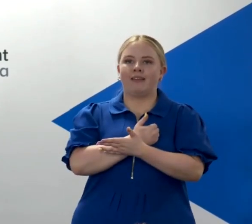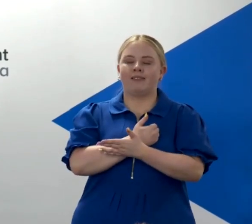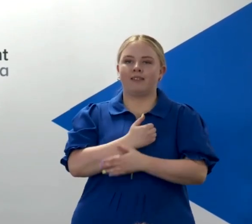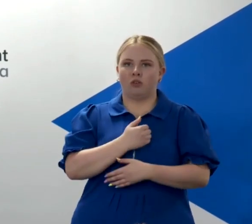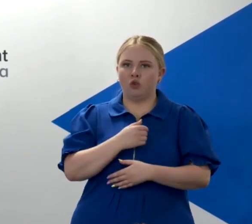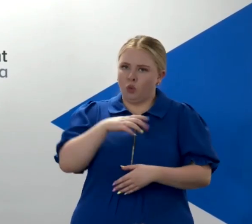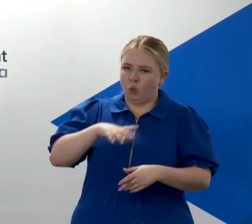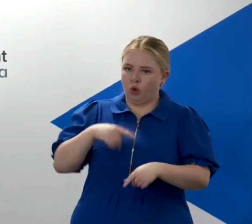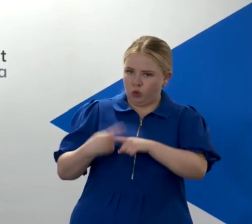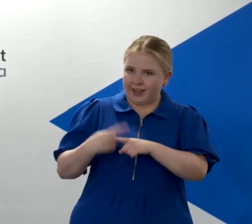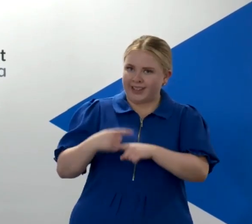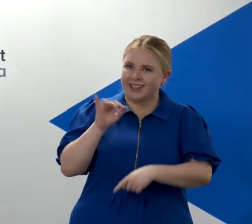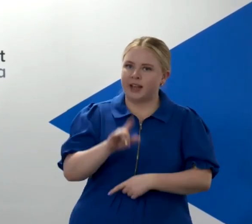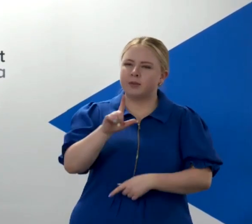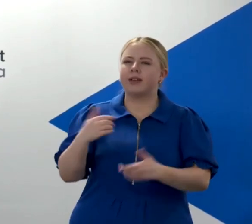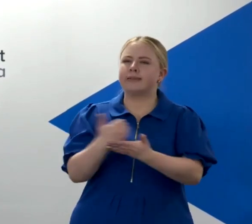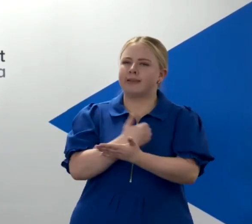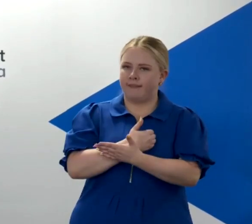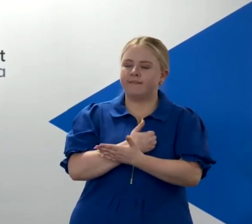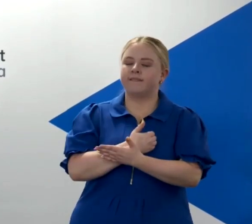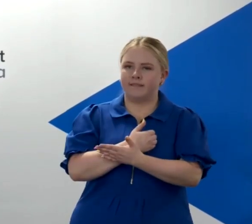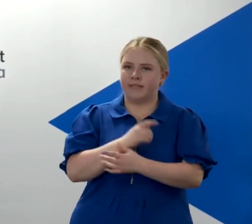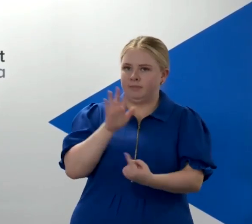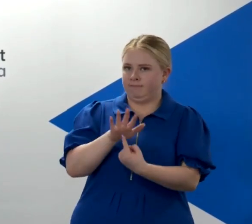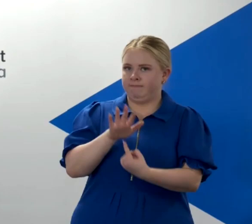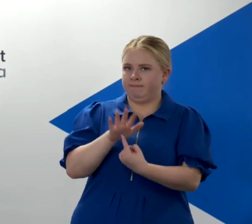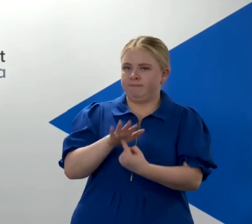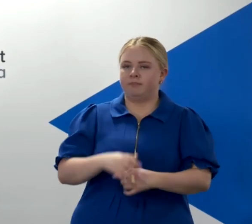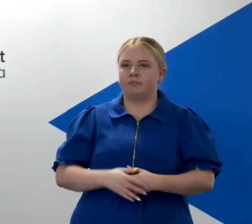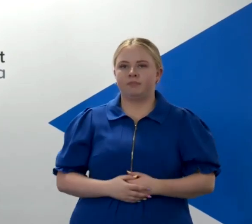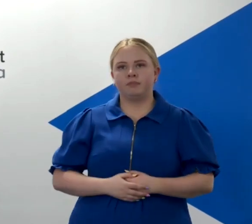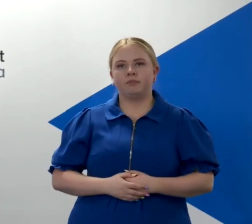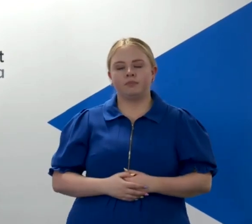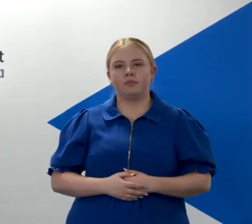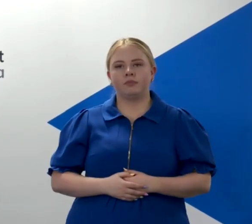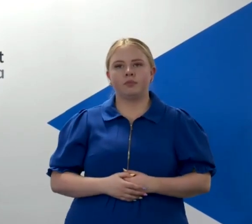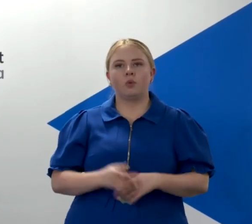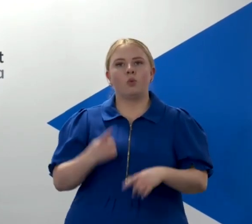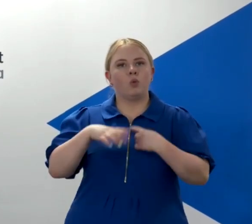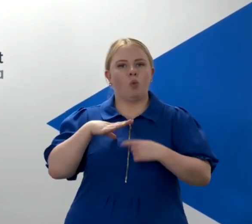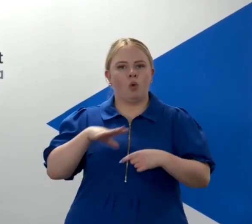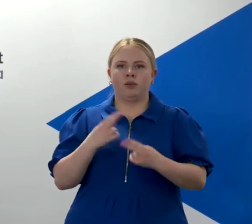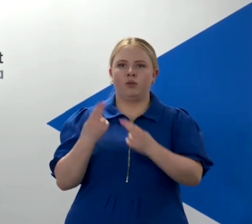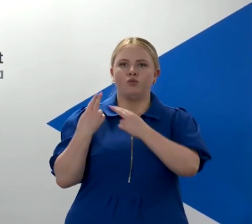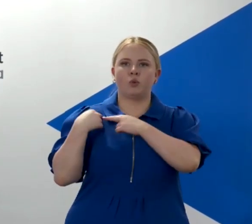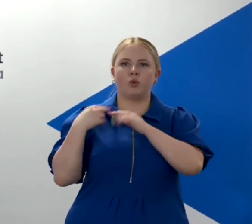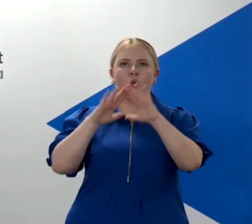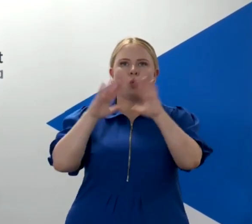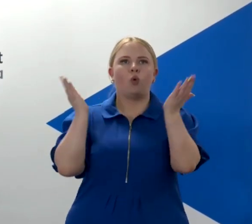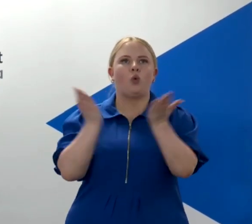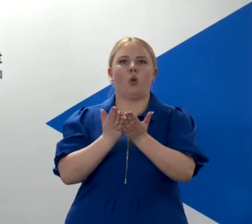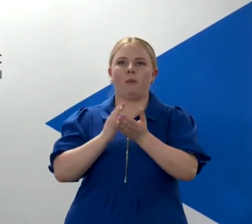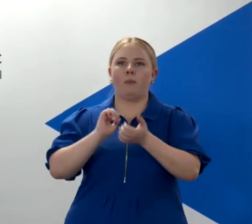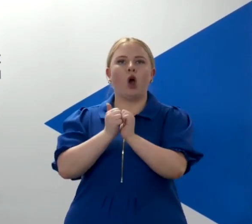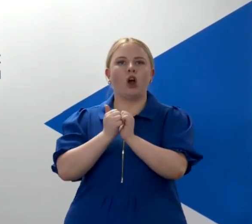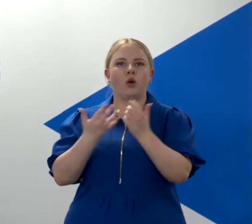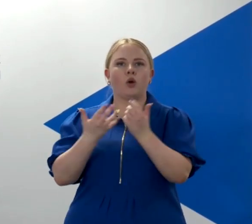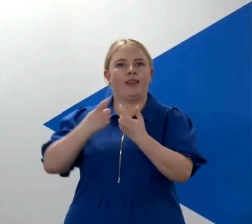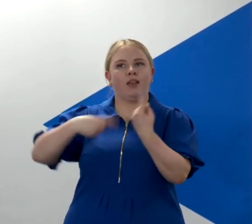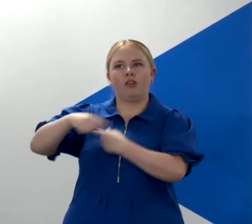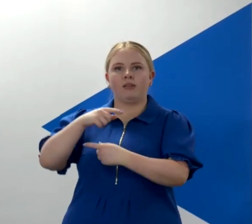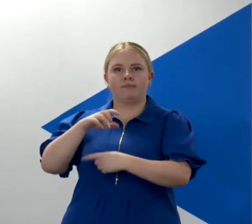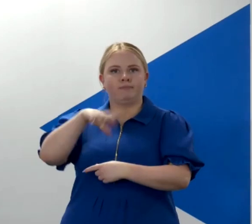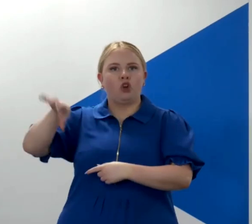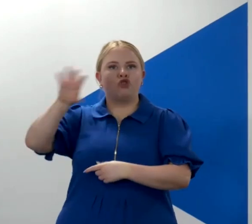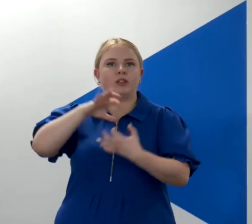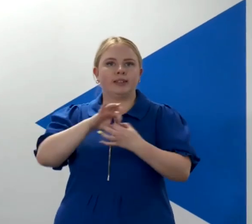We are going to be, and we continue to be, at this present day and moment, a responsible global partner. And therefore, we